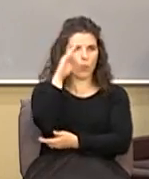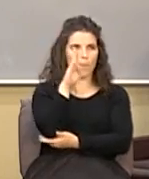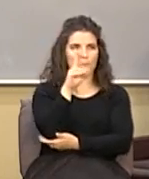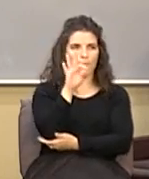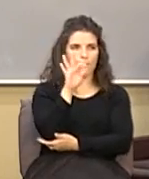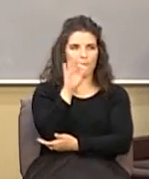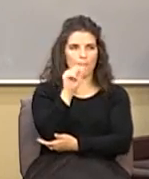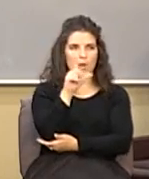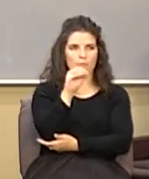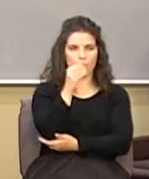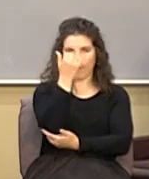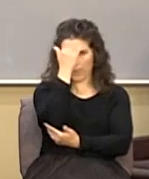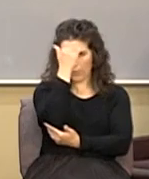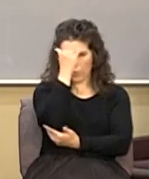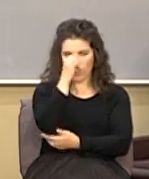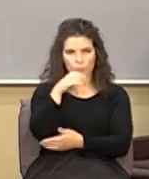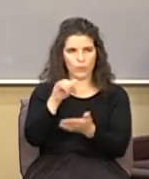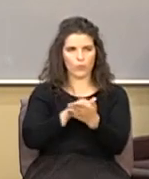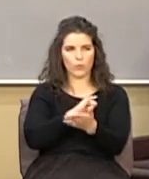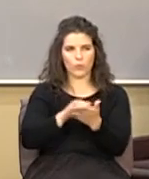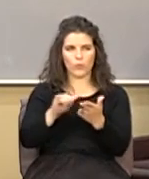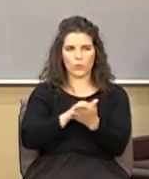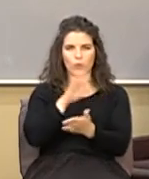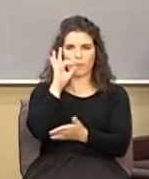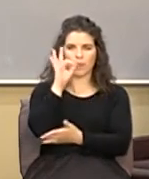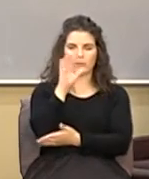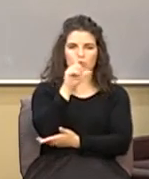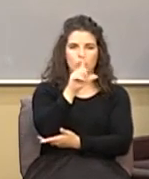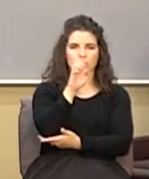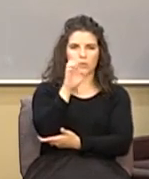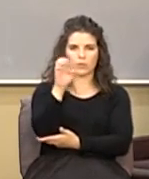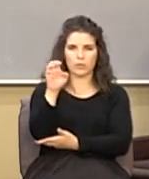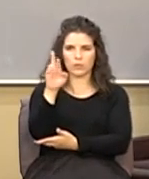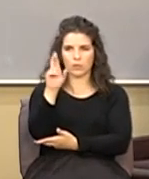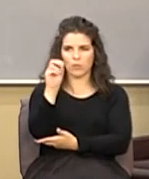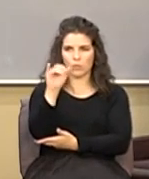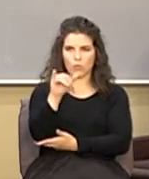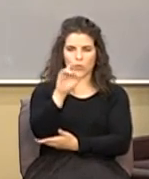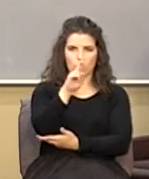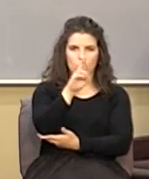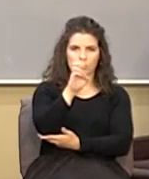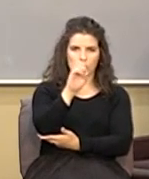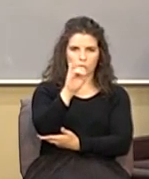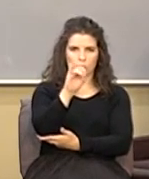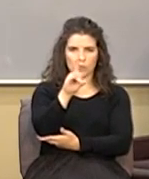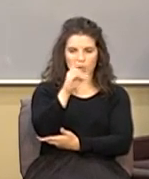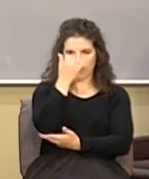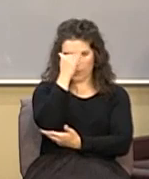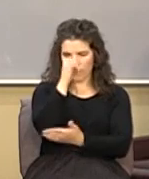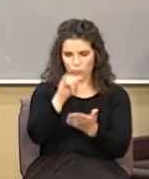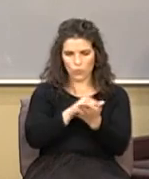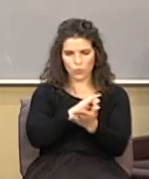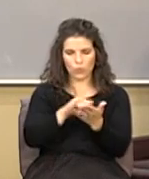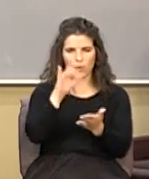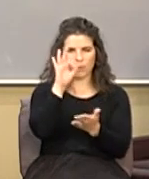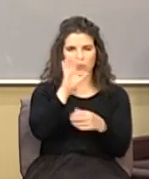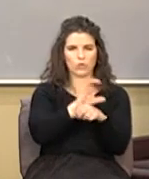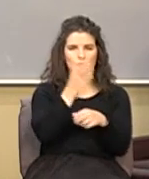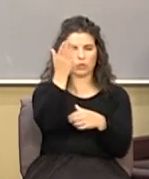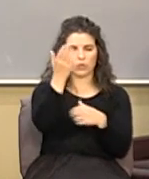Pastor Leroy Reed he's a friend of ours he spoke in our summer conference he pastors the Grace Church in Buffalo New York